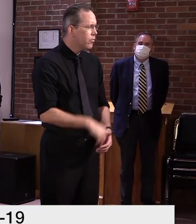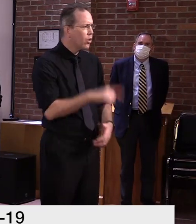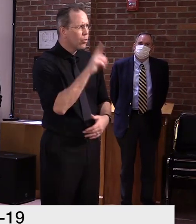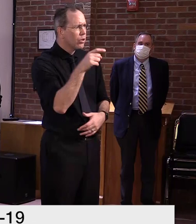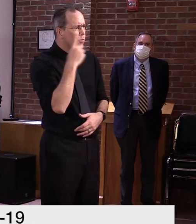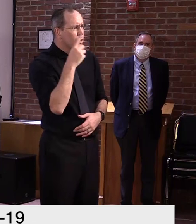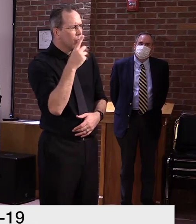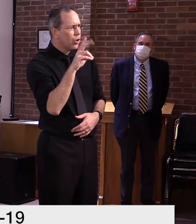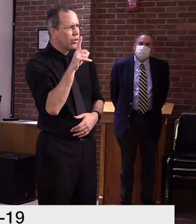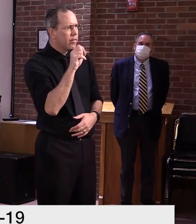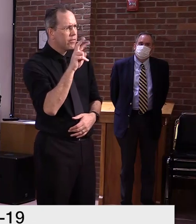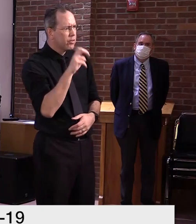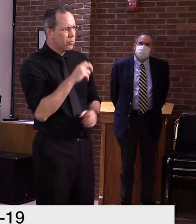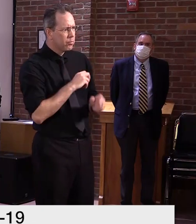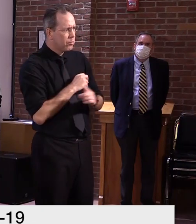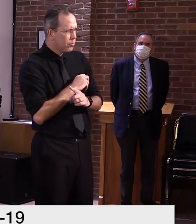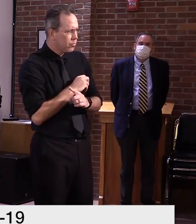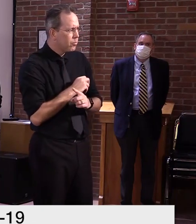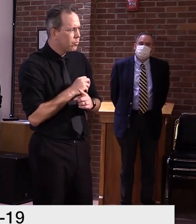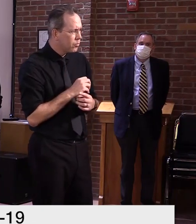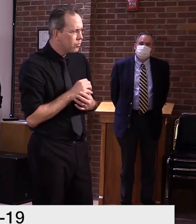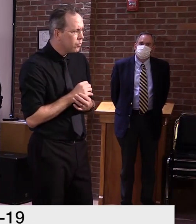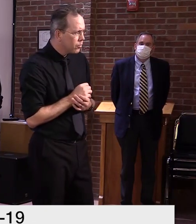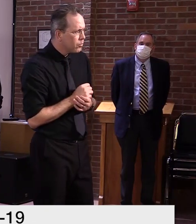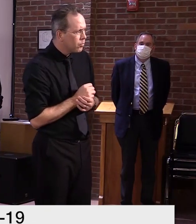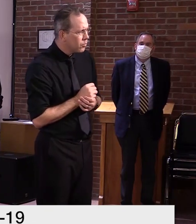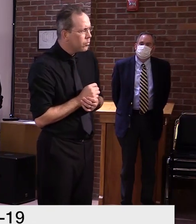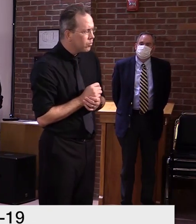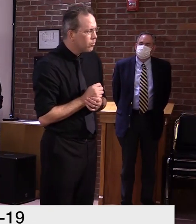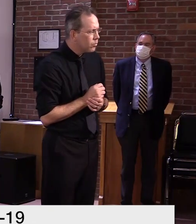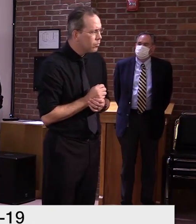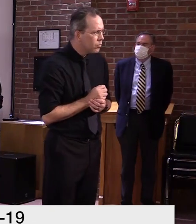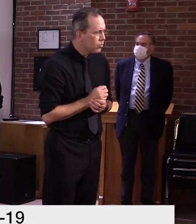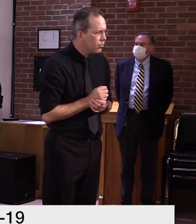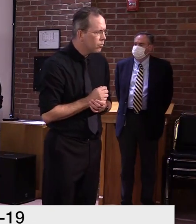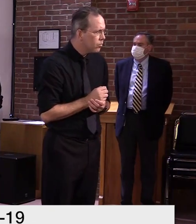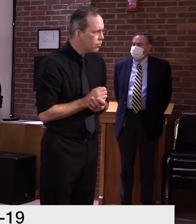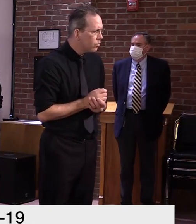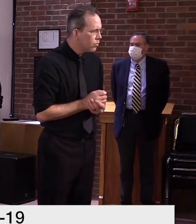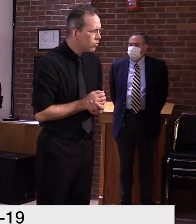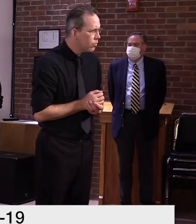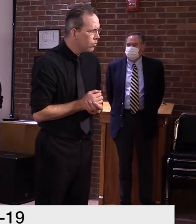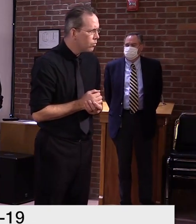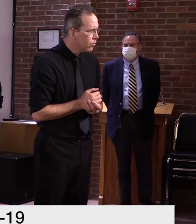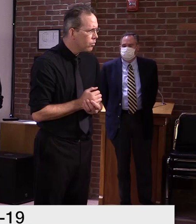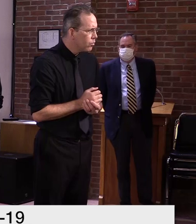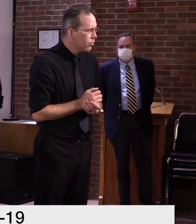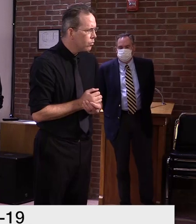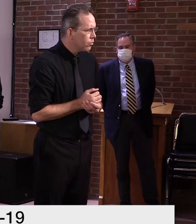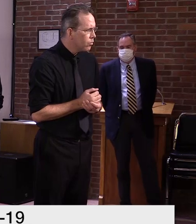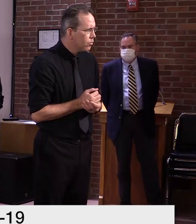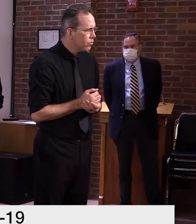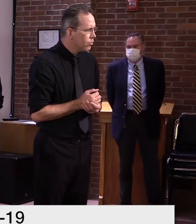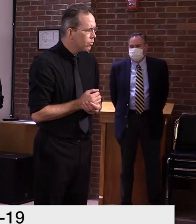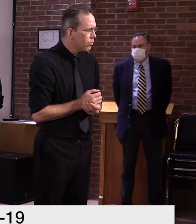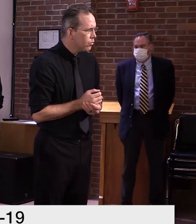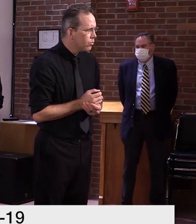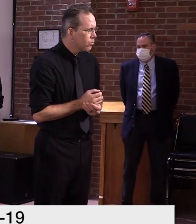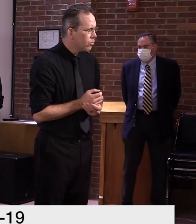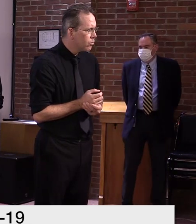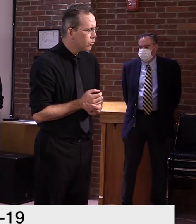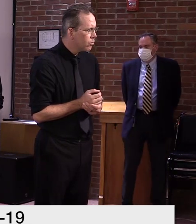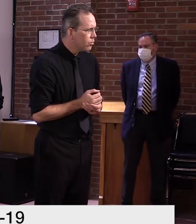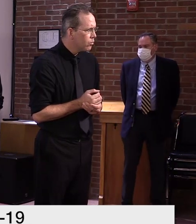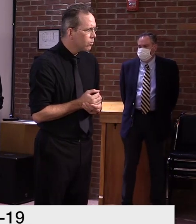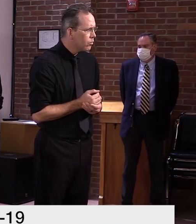most of the week and we still don't even know or have been able to test all the 59 folks in the Manchester region who had the